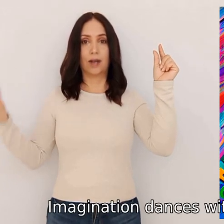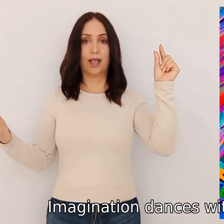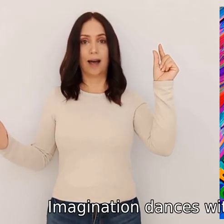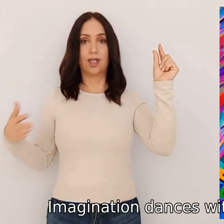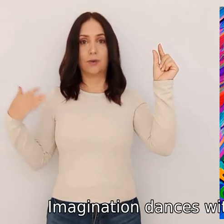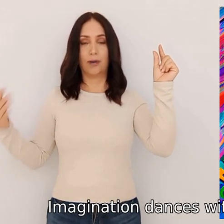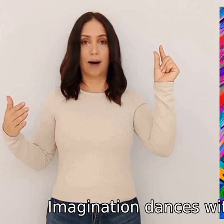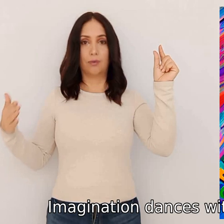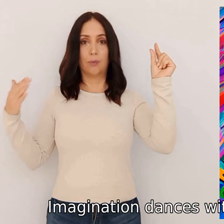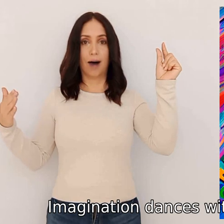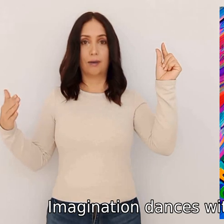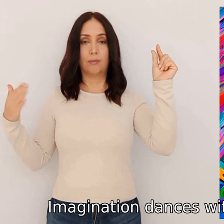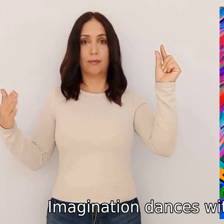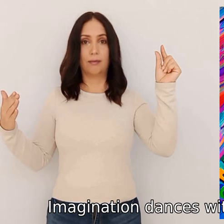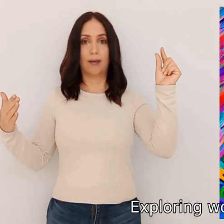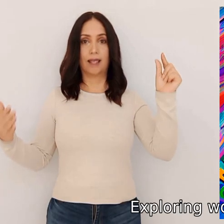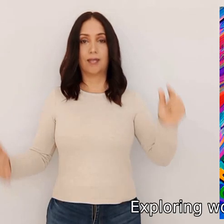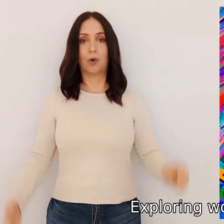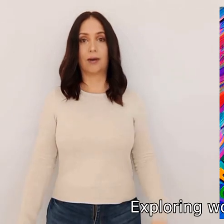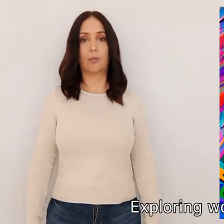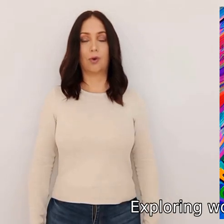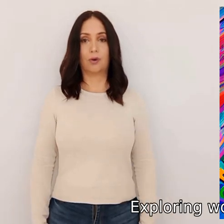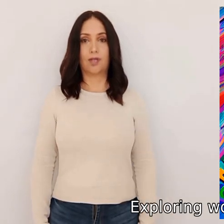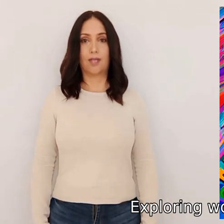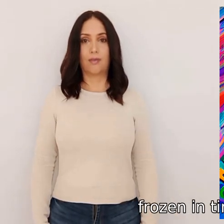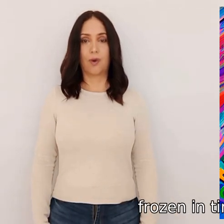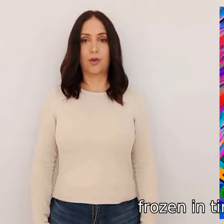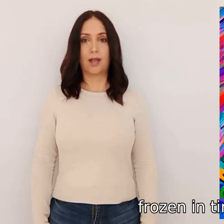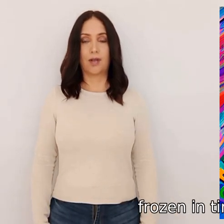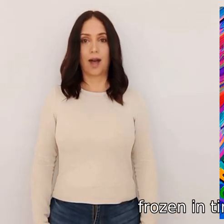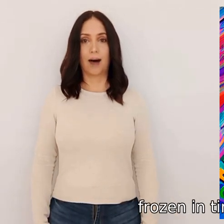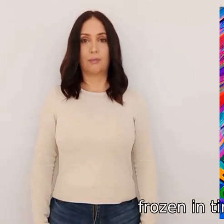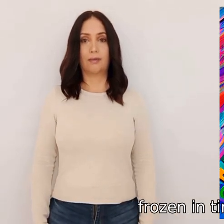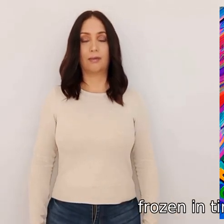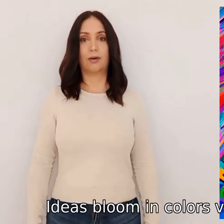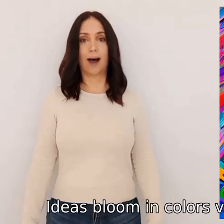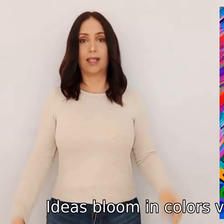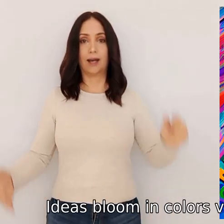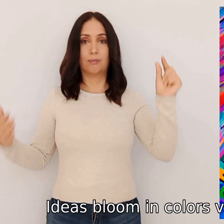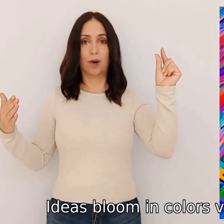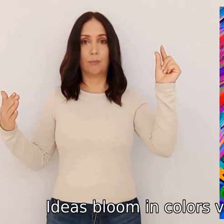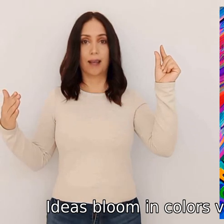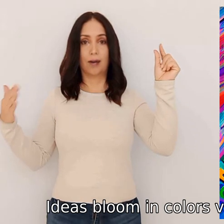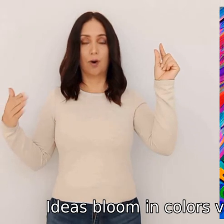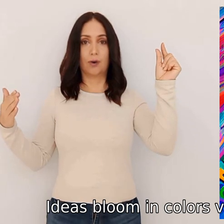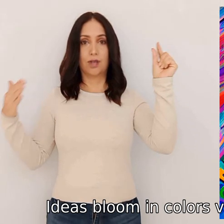dances with every rhyme explore in worlds frozen in time ideas bloom in colors